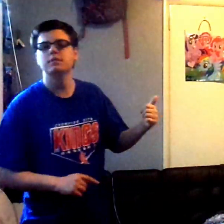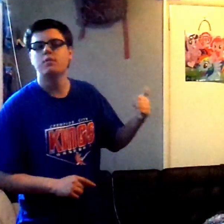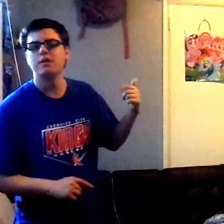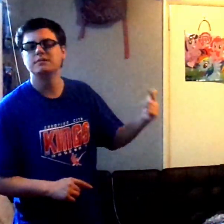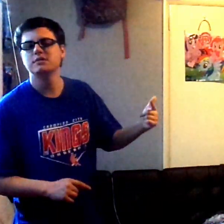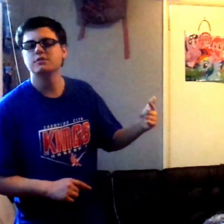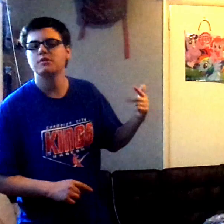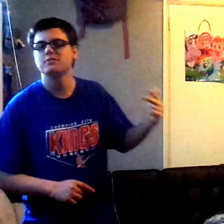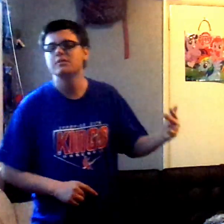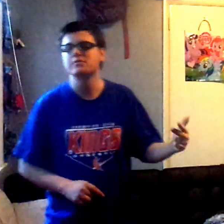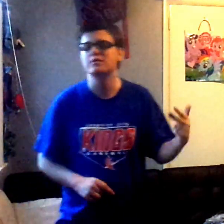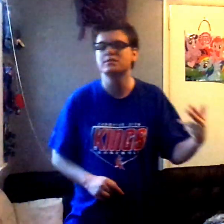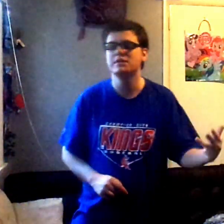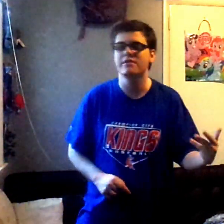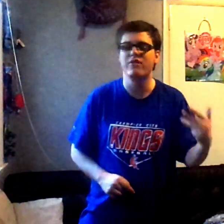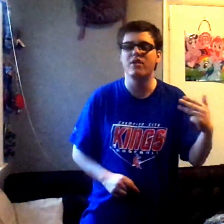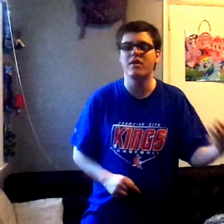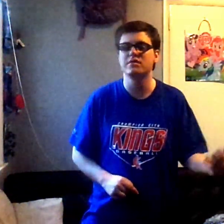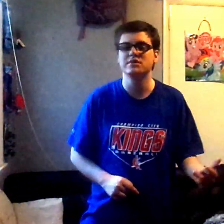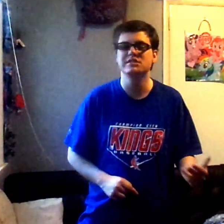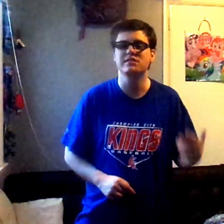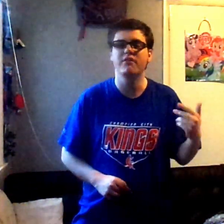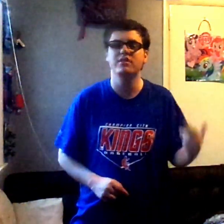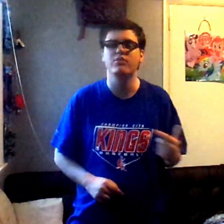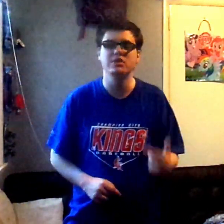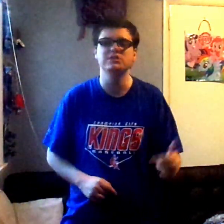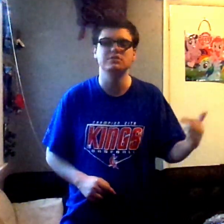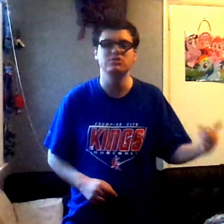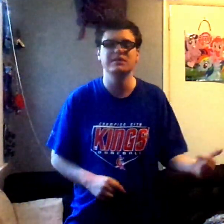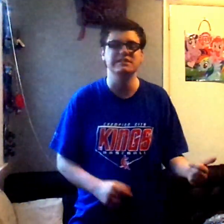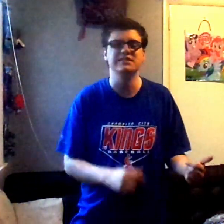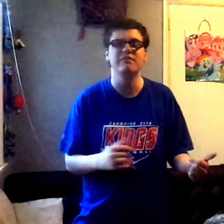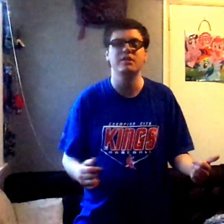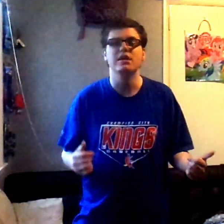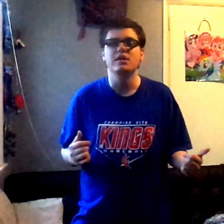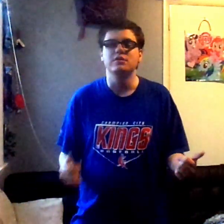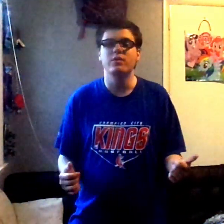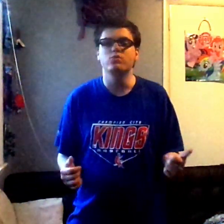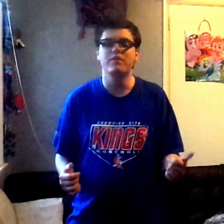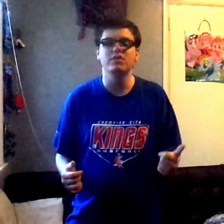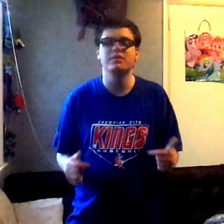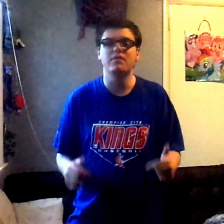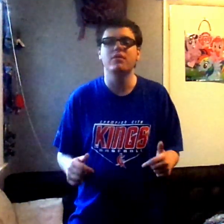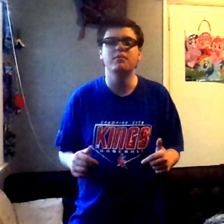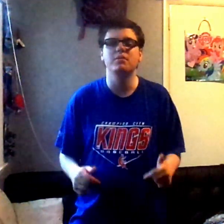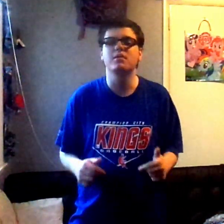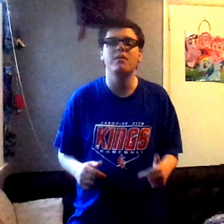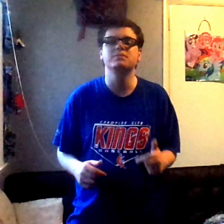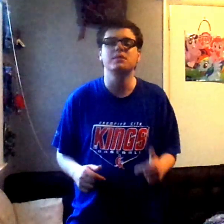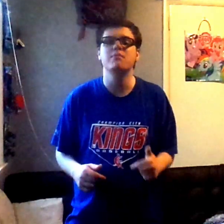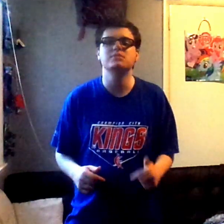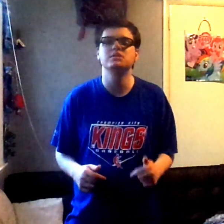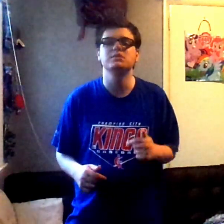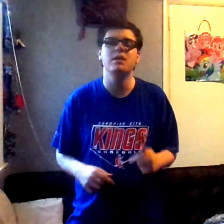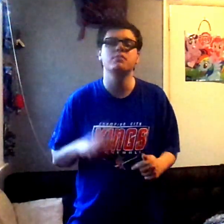one, season two, season three, season four, all the seasons of the original 2007-2012 version of iCarly, in the comment section down below,